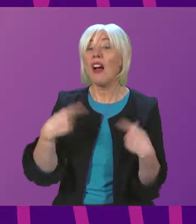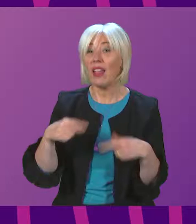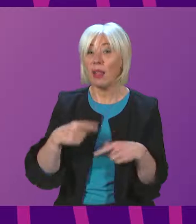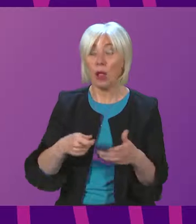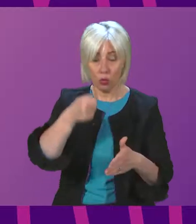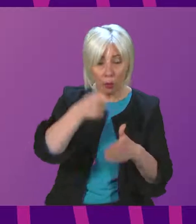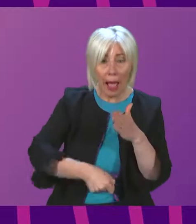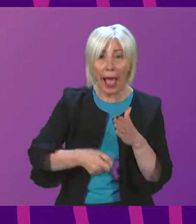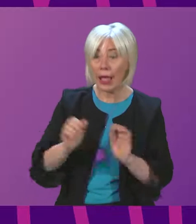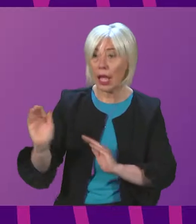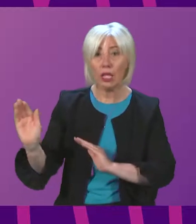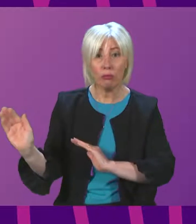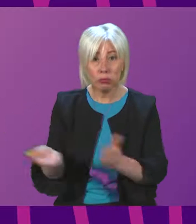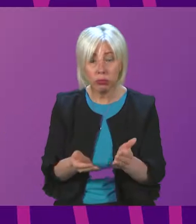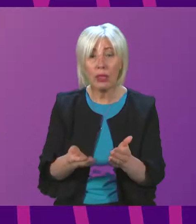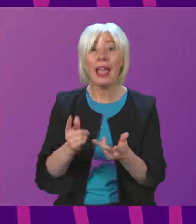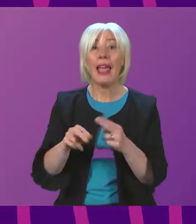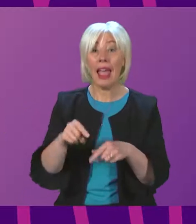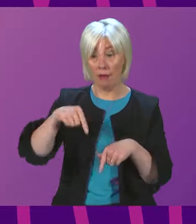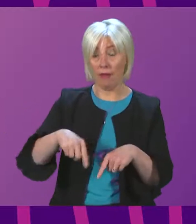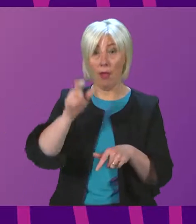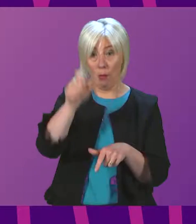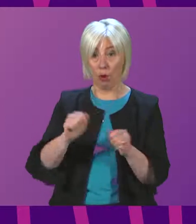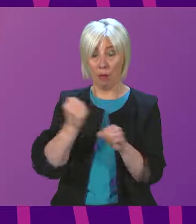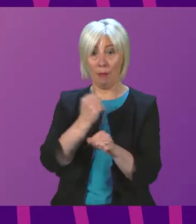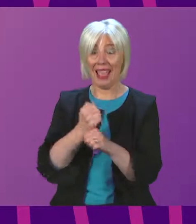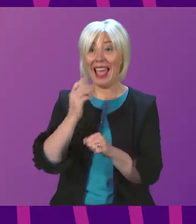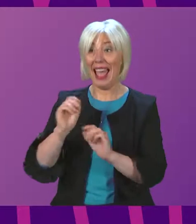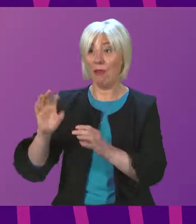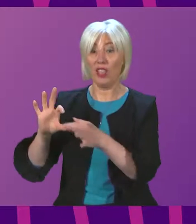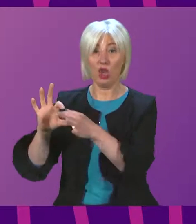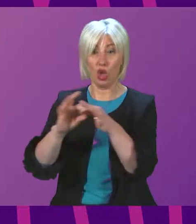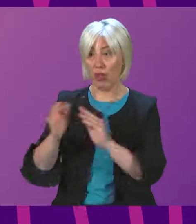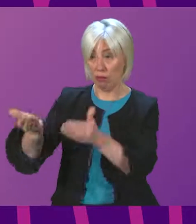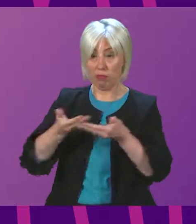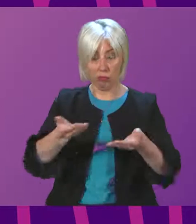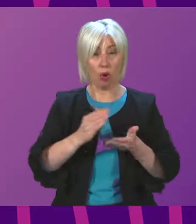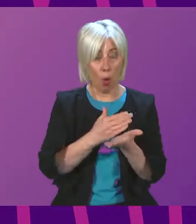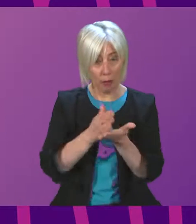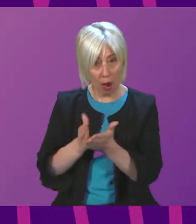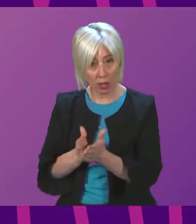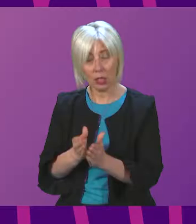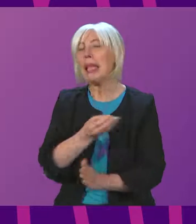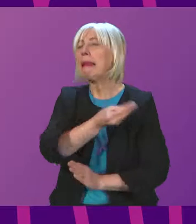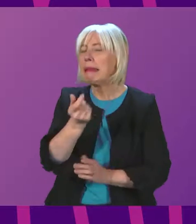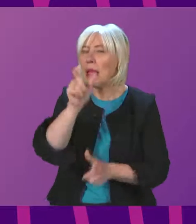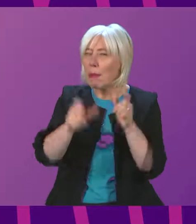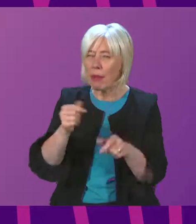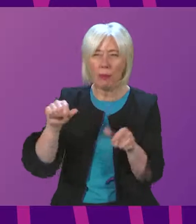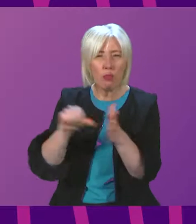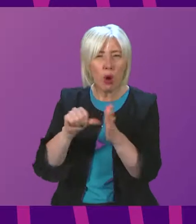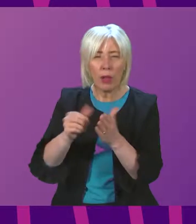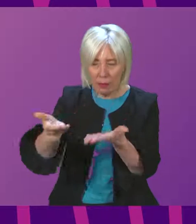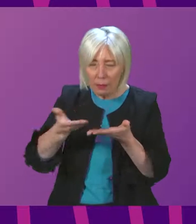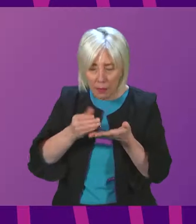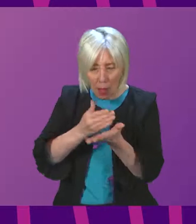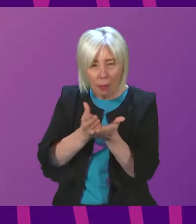delivery, where the manufacturer has a UK supply chain. Some manufacturers of fire alarms continue to have supply chain issues with